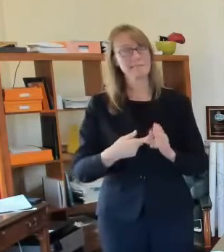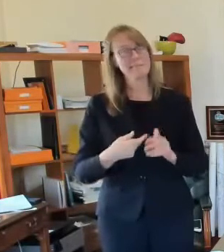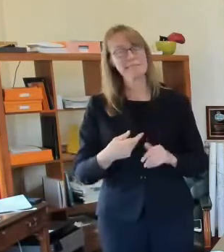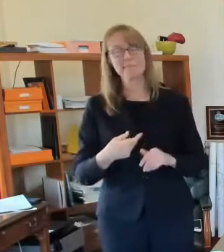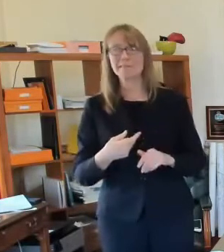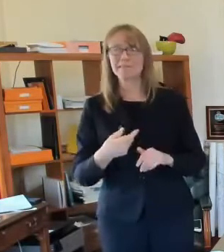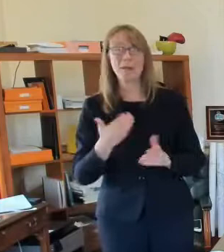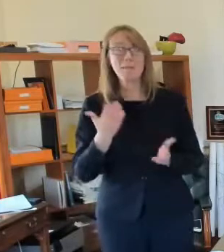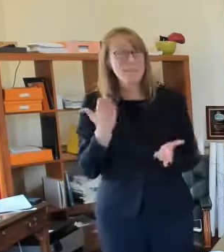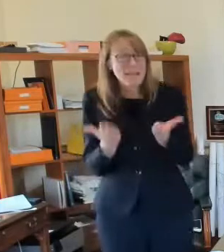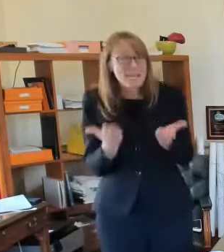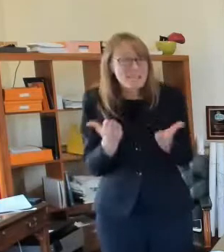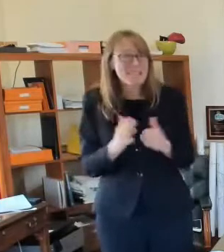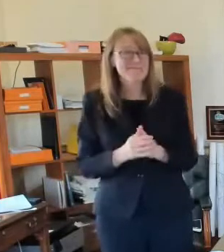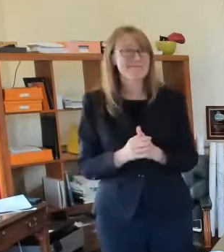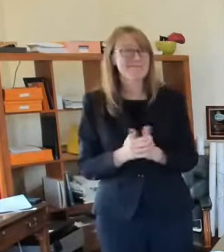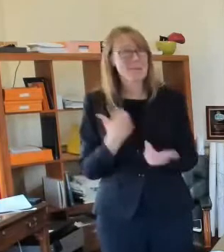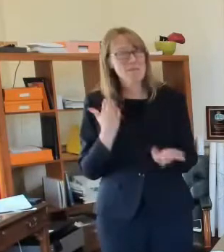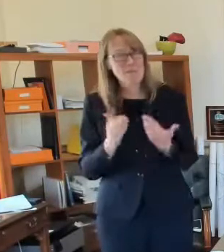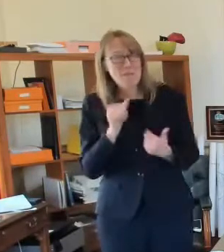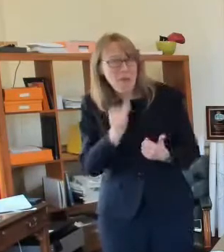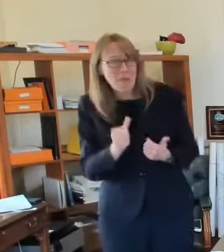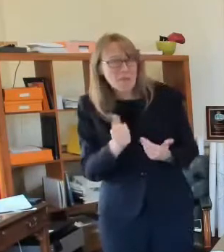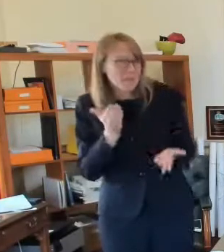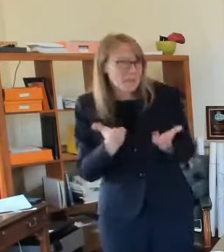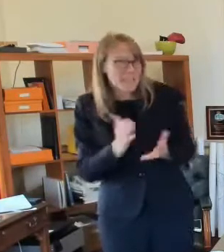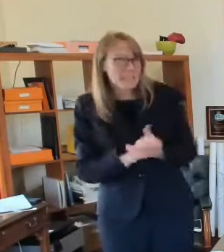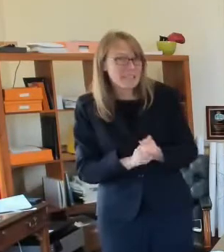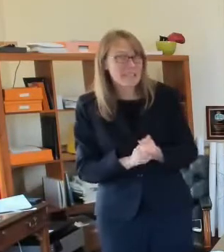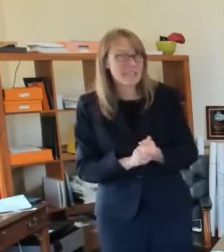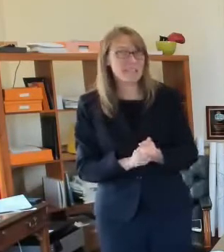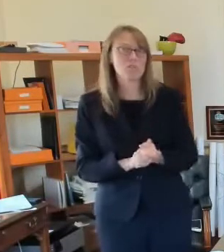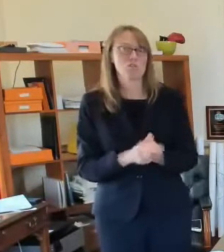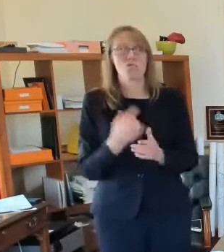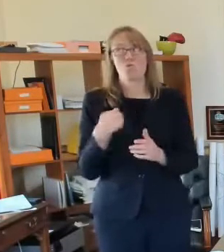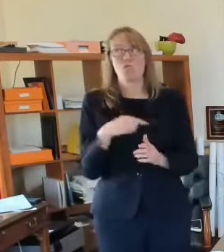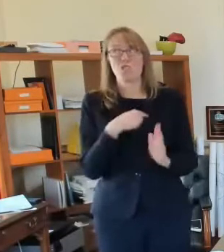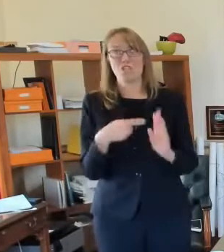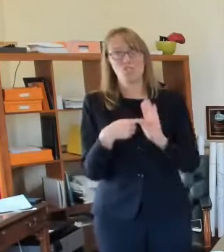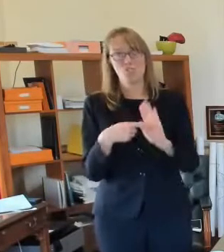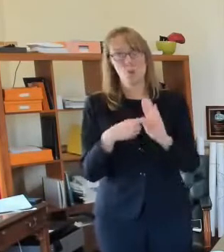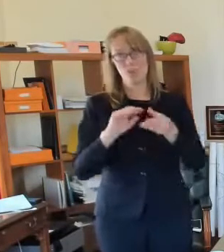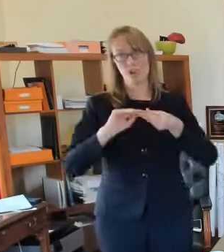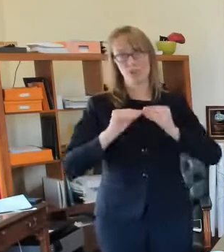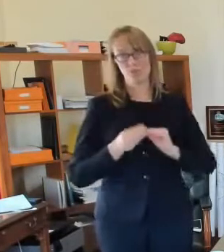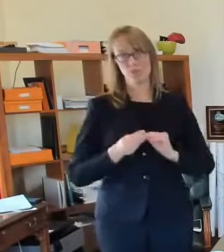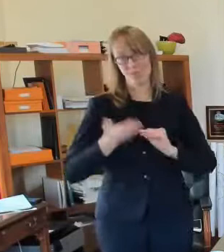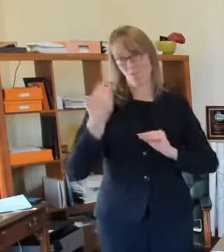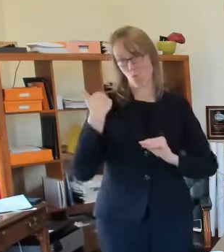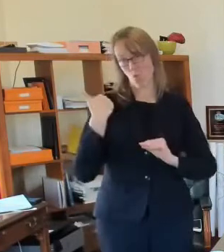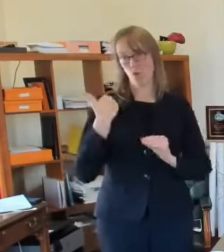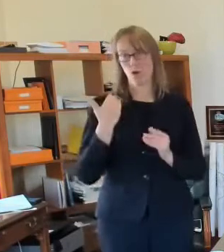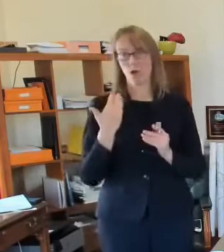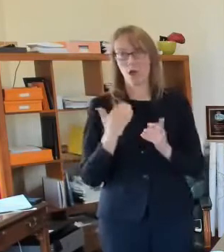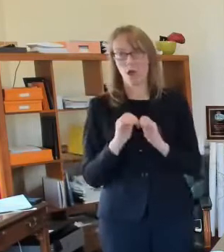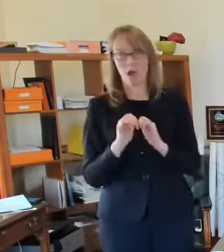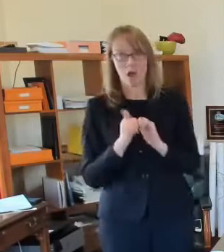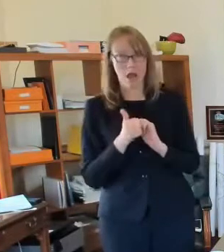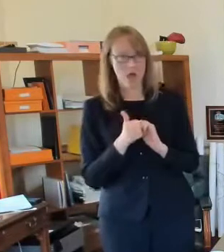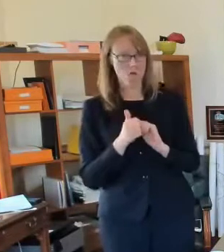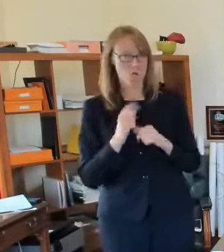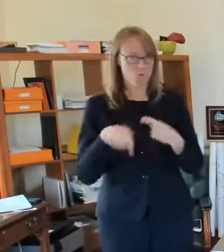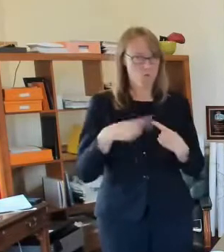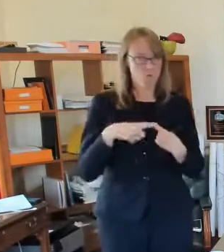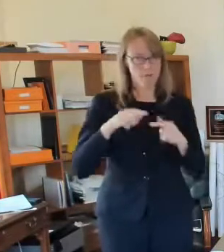that you know before you can have big events you you probably also saw that uh major league baseball i think has delayed their